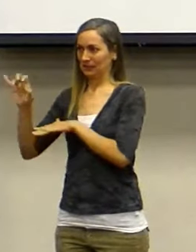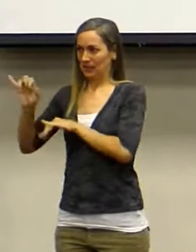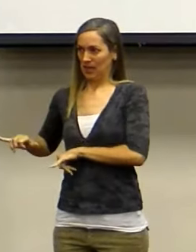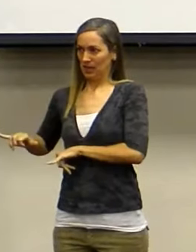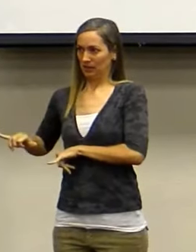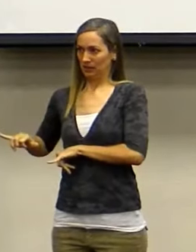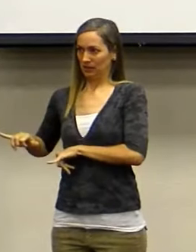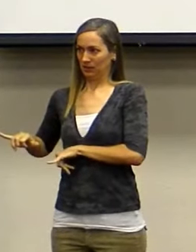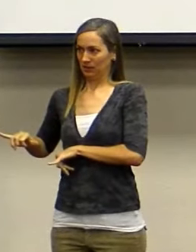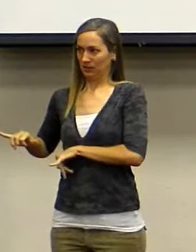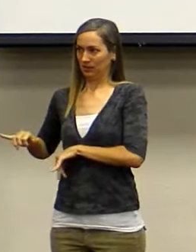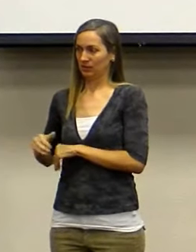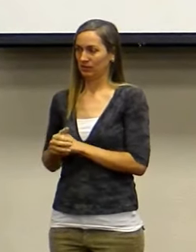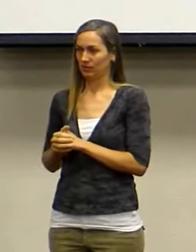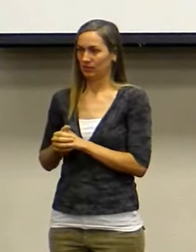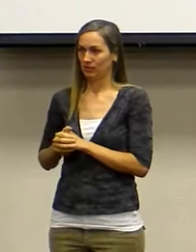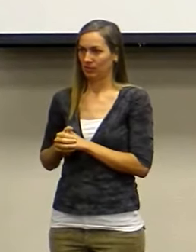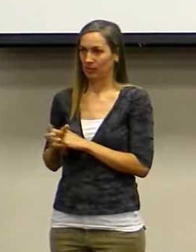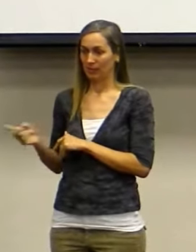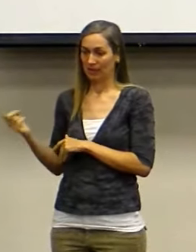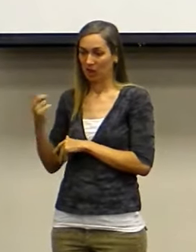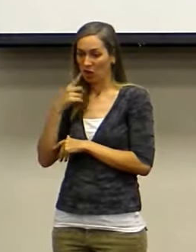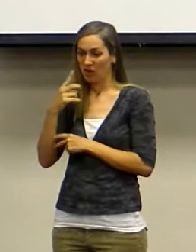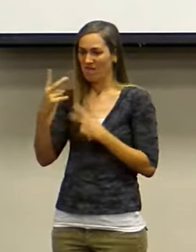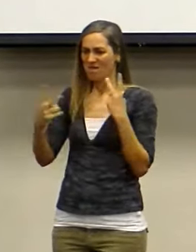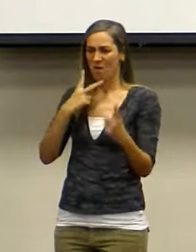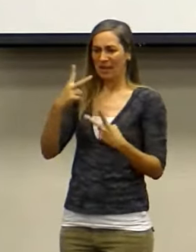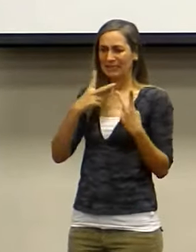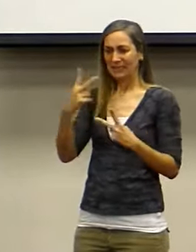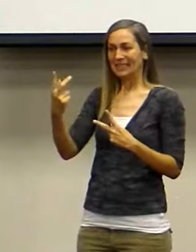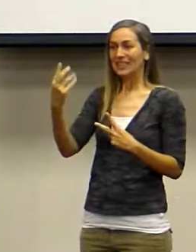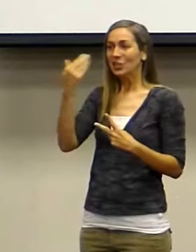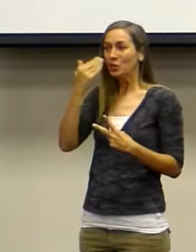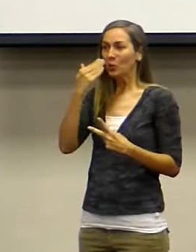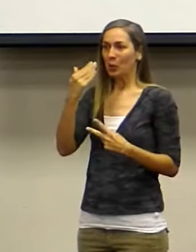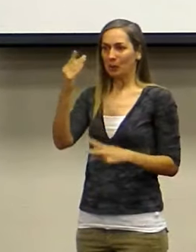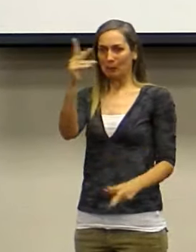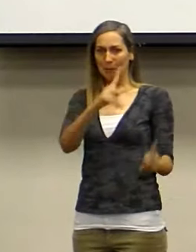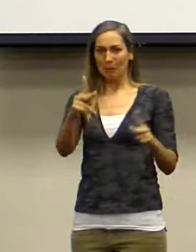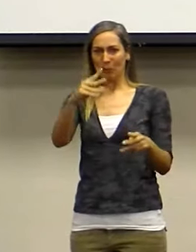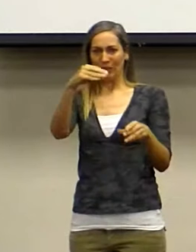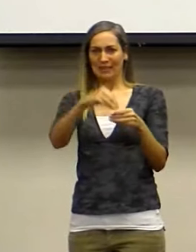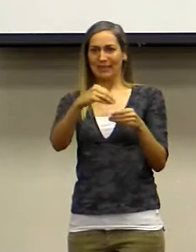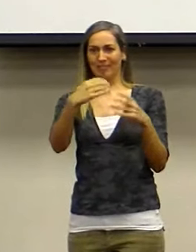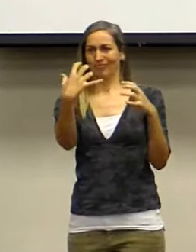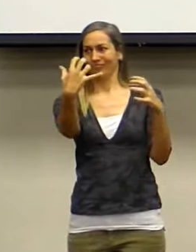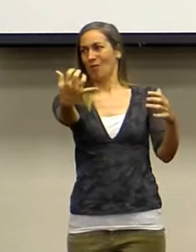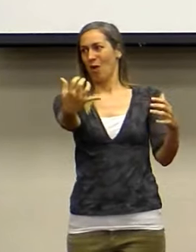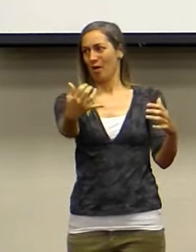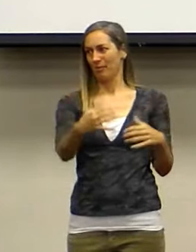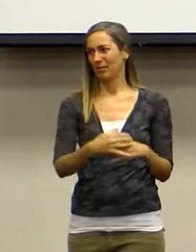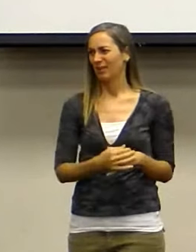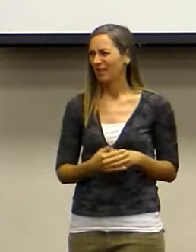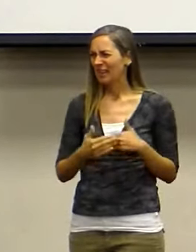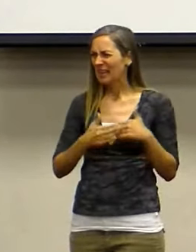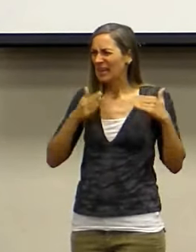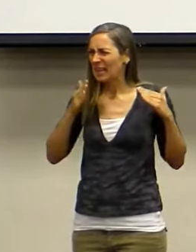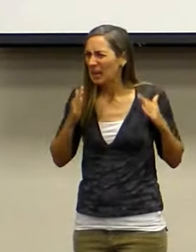here, Clarence could hear in their voices and recognize some of the members of the clans. They were local neighbors.